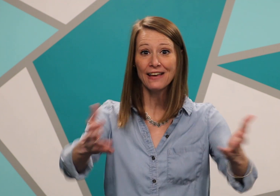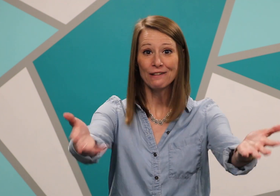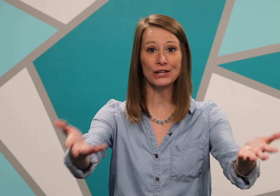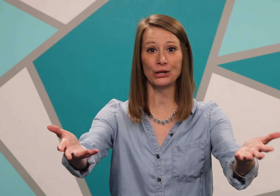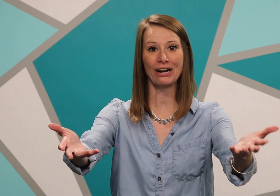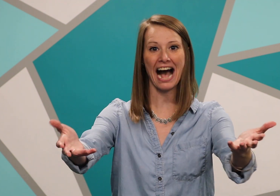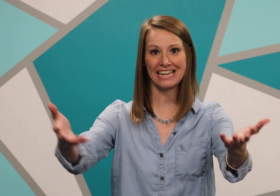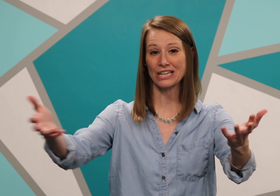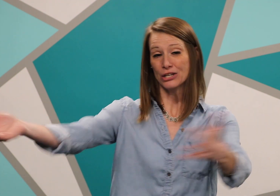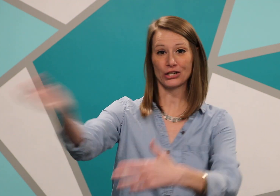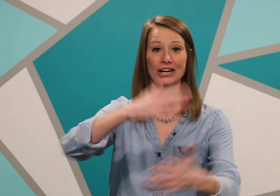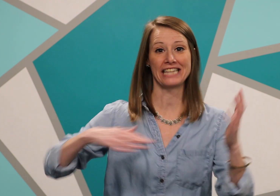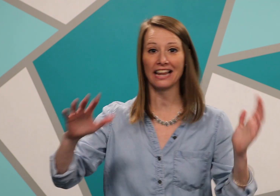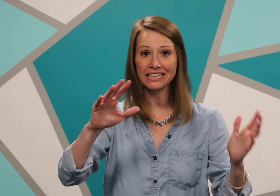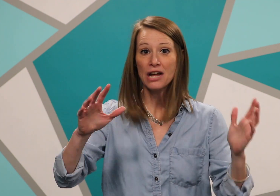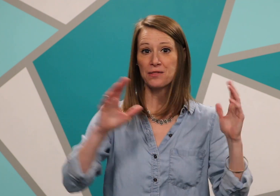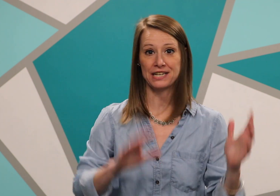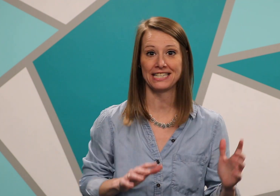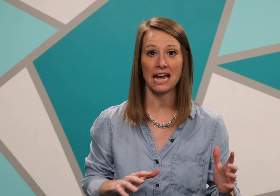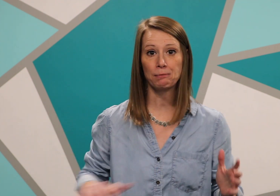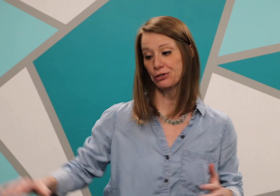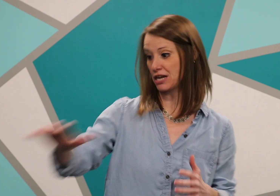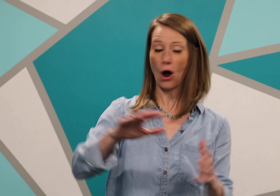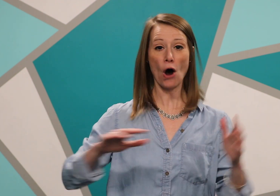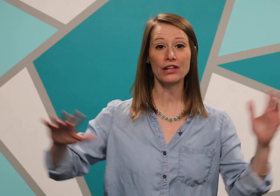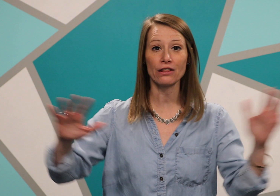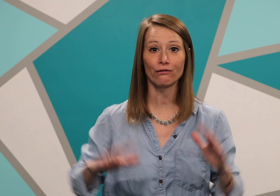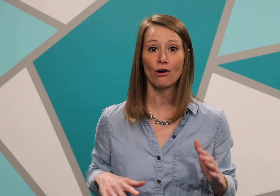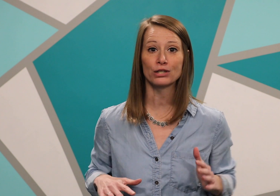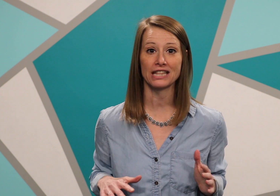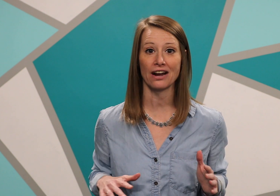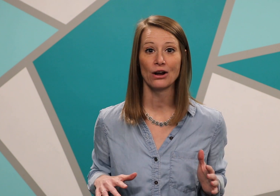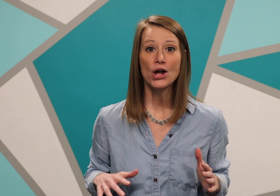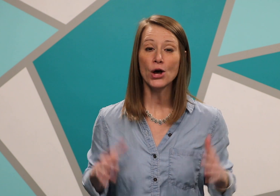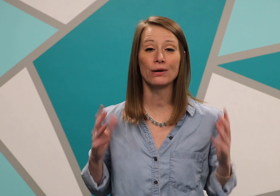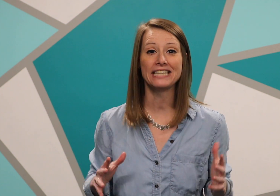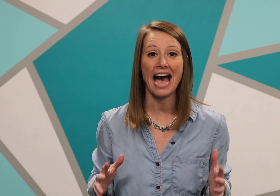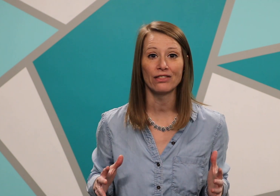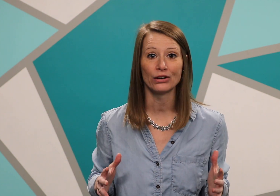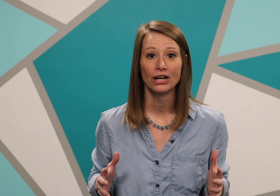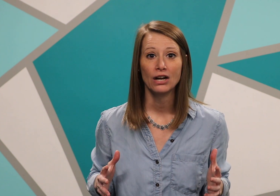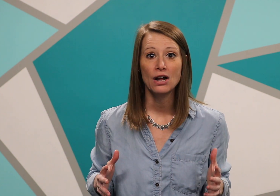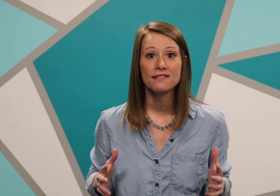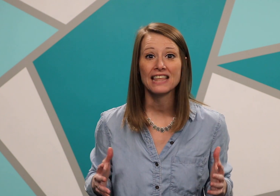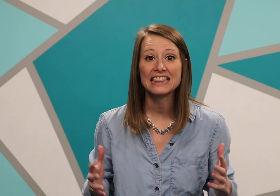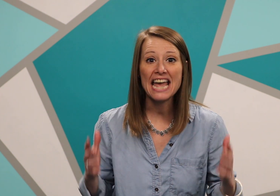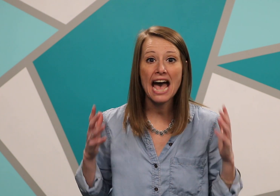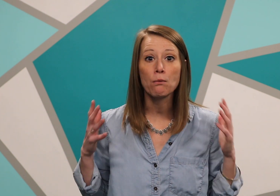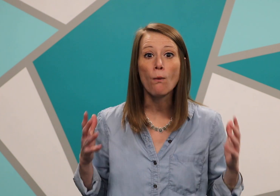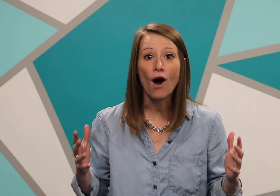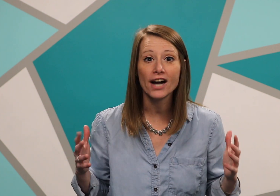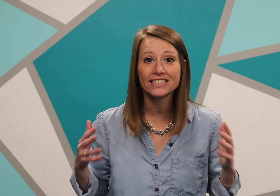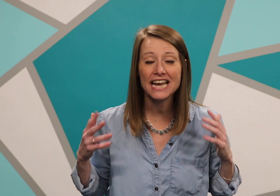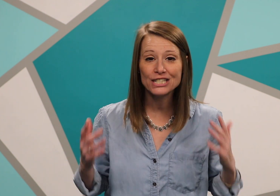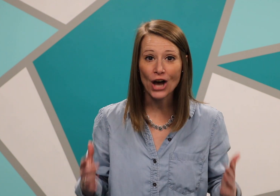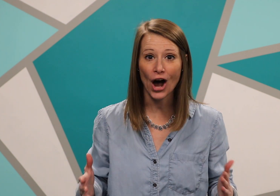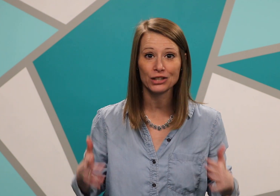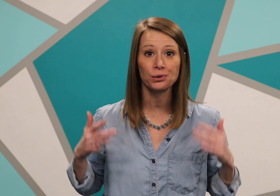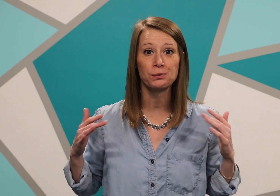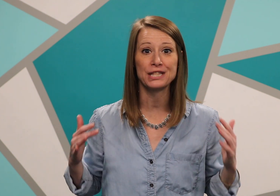the two guys started telling the disciples and all the other folks there who had gathered that they had walked and talked with